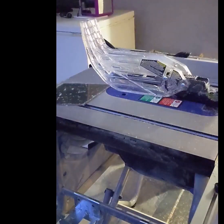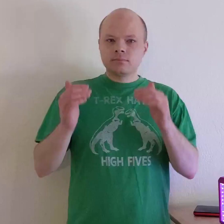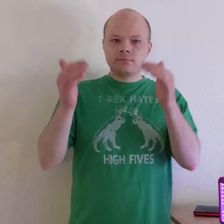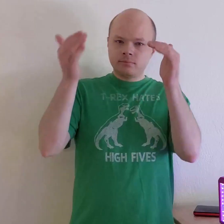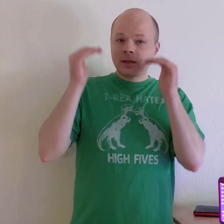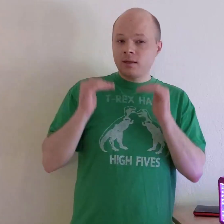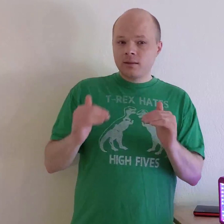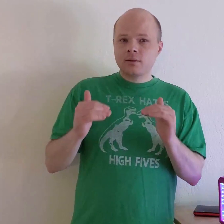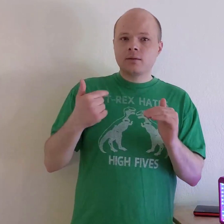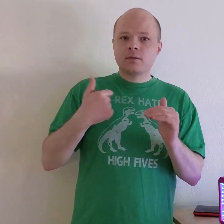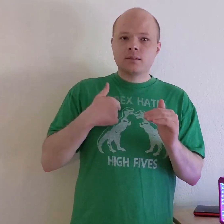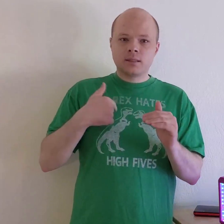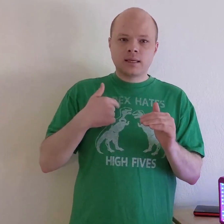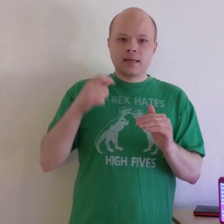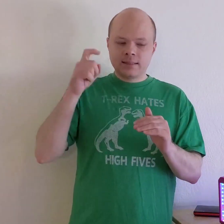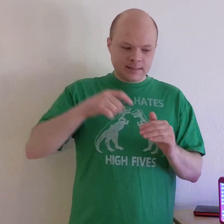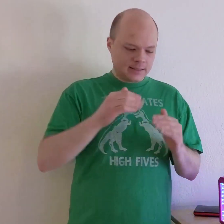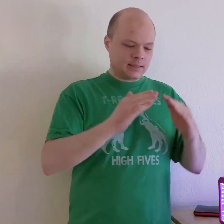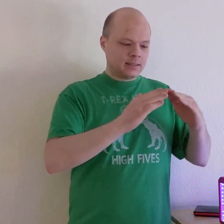Next, I designed the edge pieces.